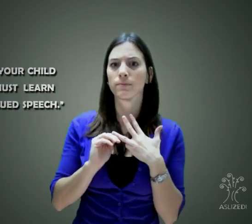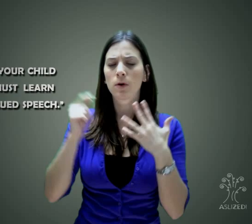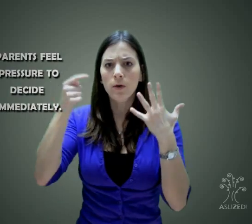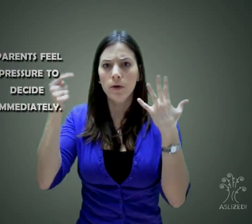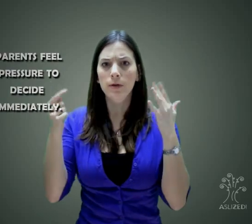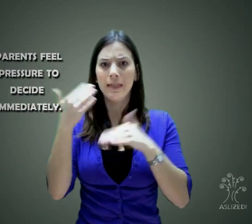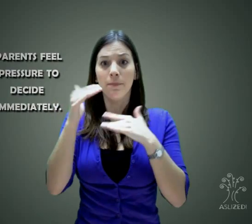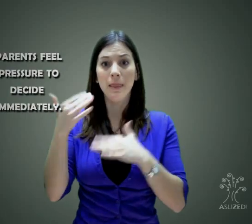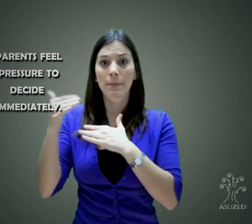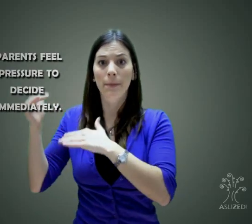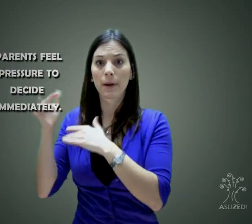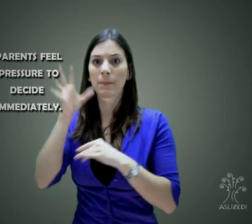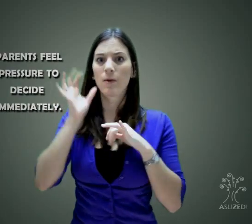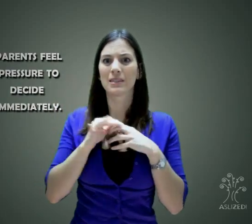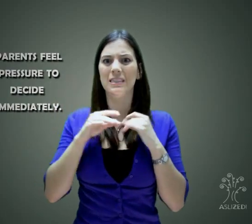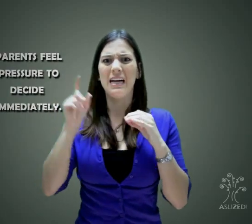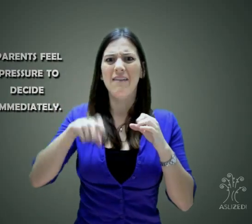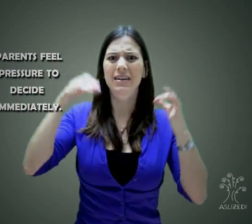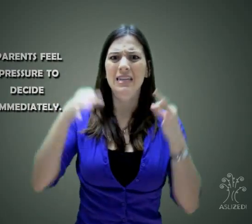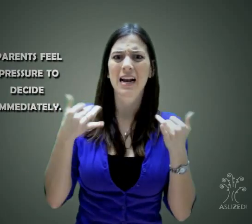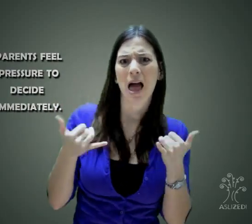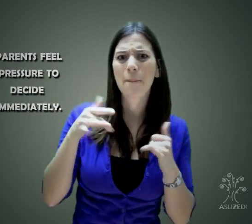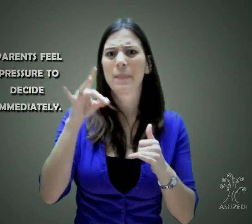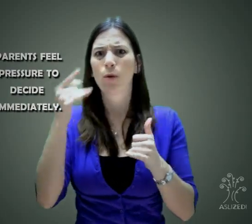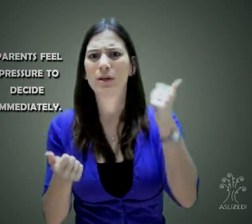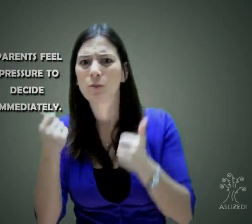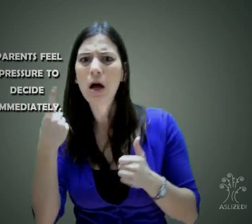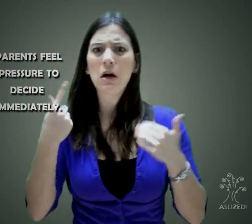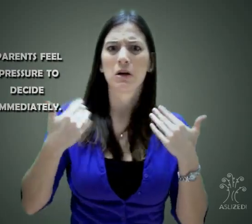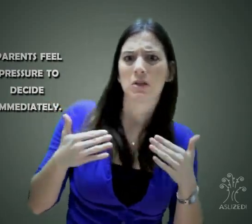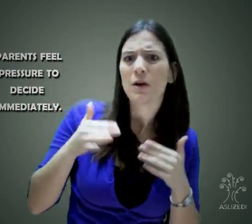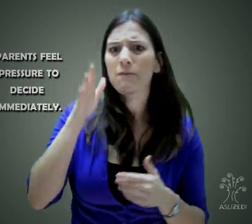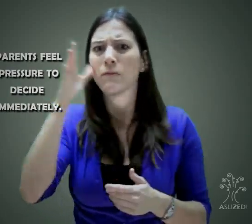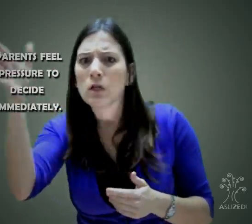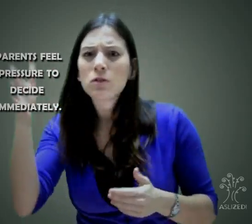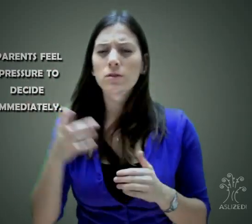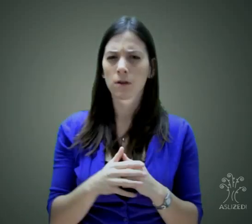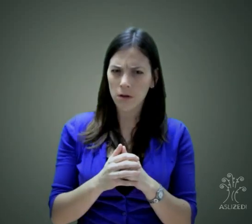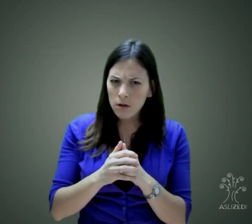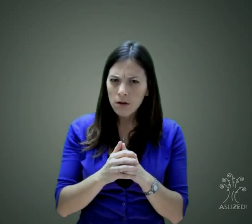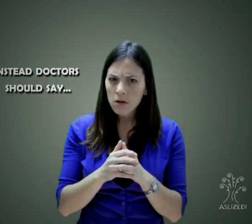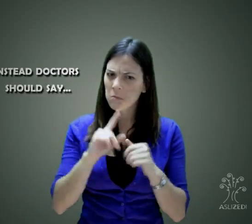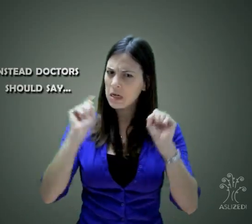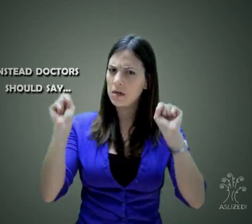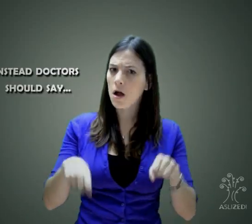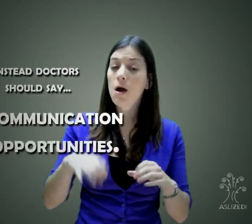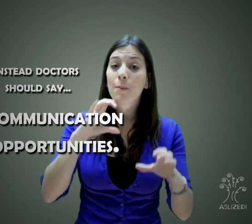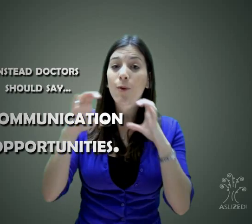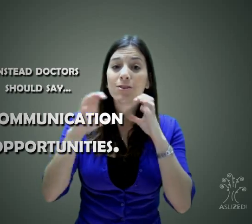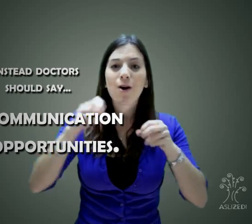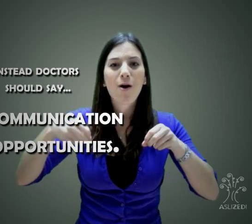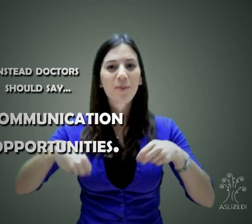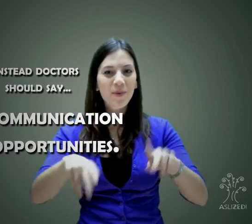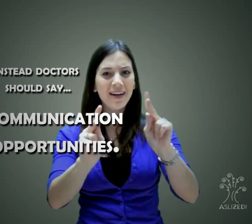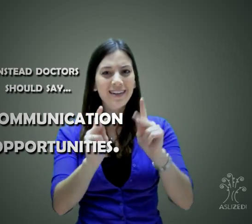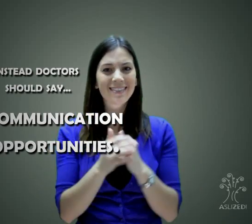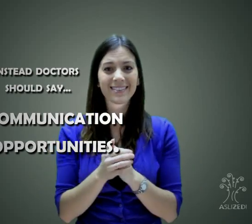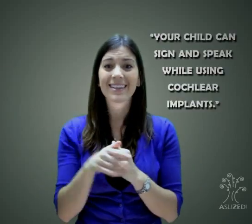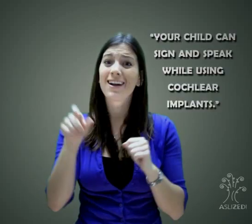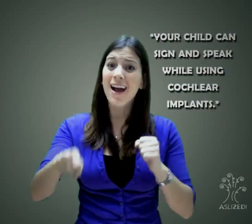these options. Of course, the parents are now under intense pressure to make a decision right now. Pick one. Instead, doctors could say, there are communication